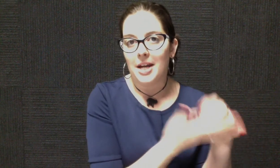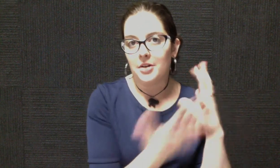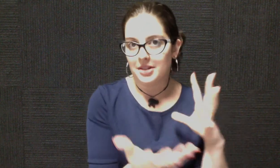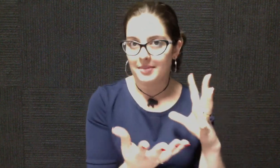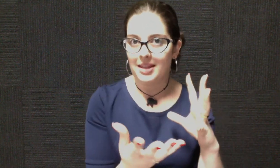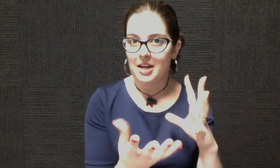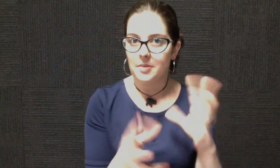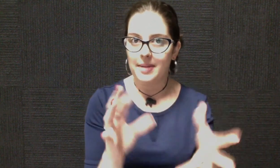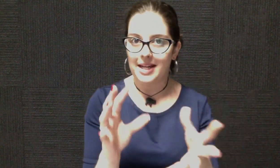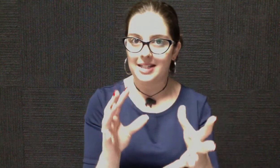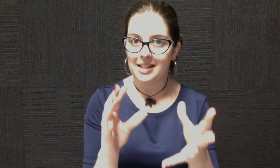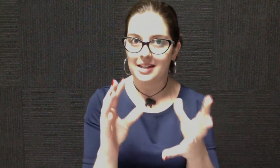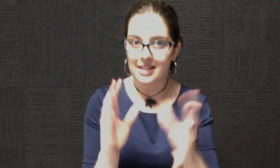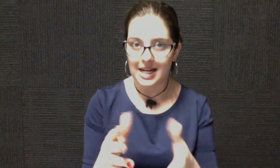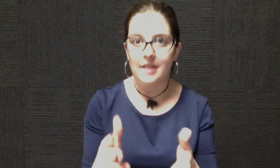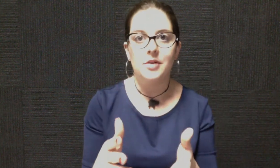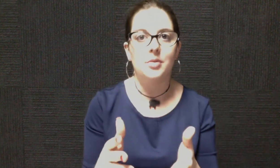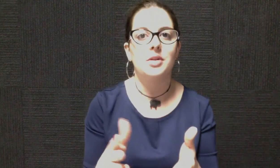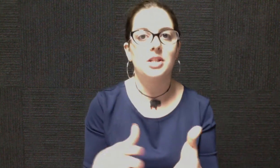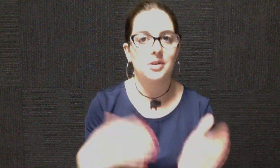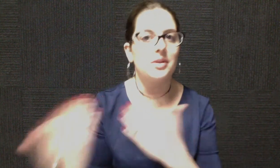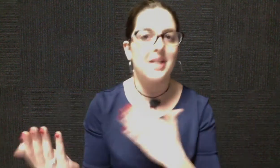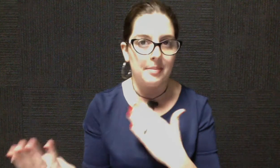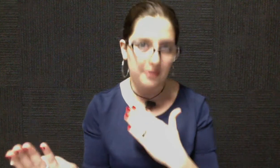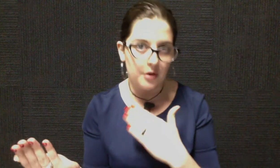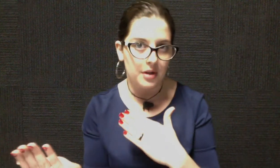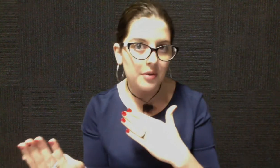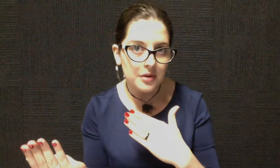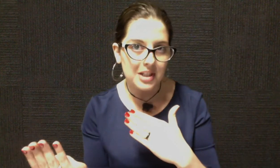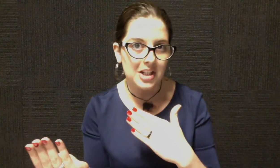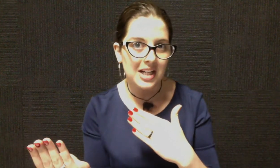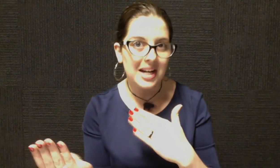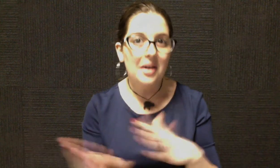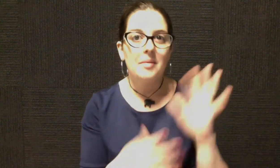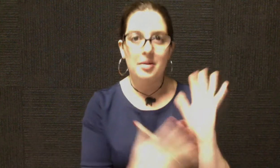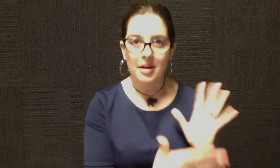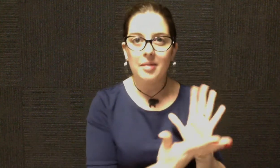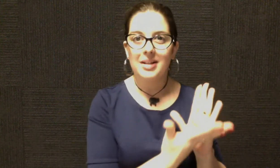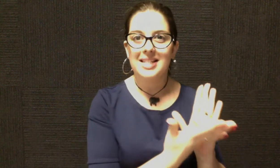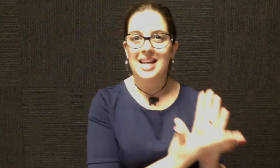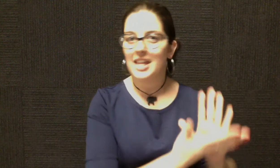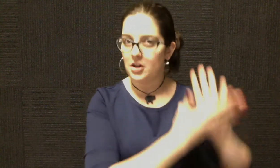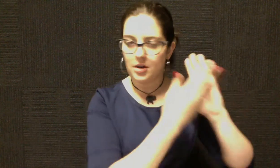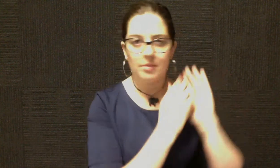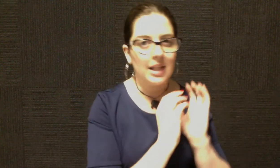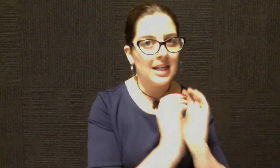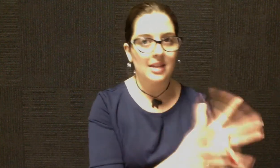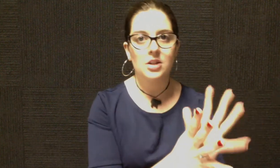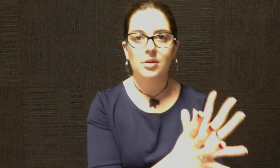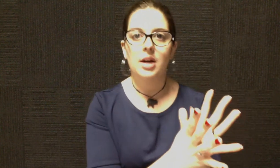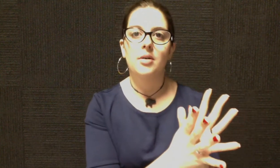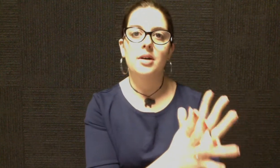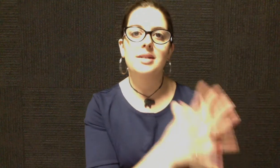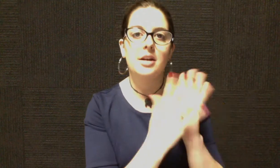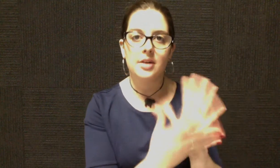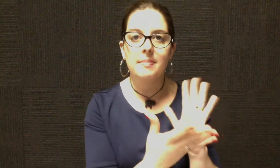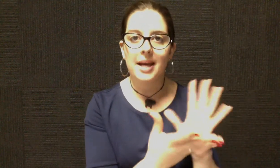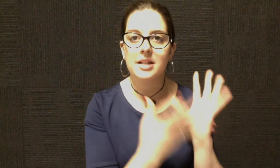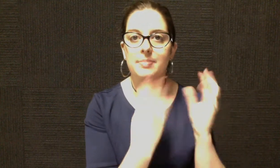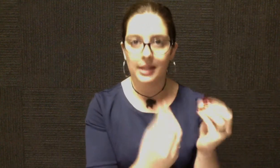not something that you picked the day of your audition or the day before your audition. We really want to see that you can really get the story across and you can make us believe